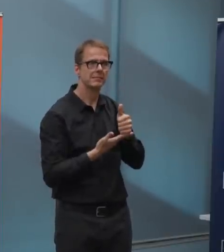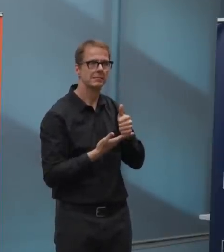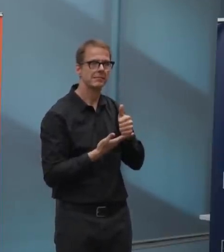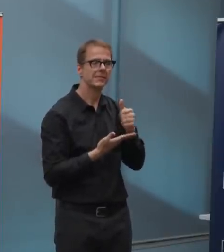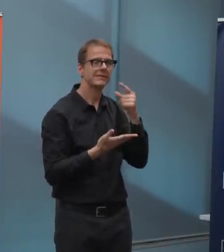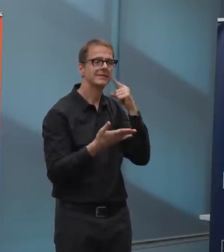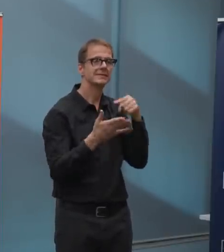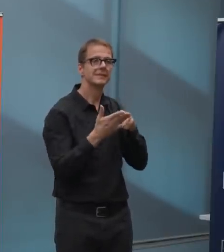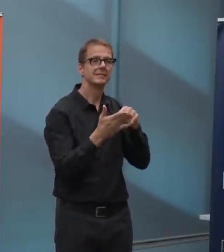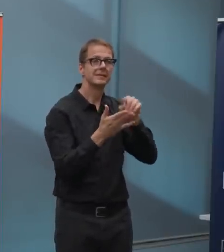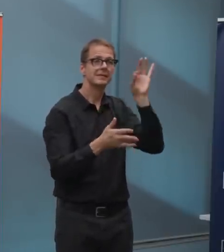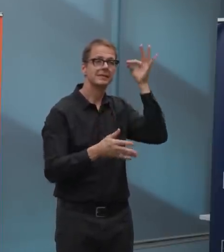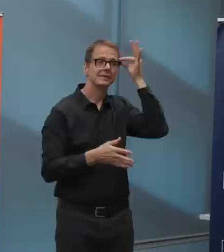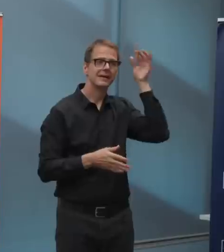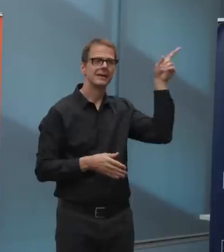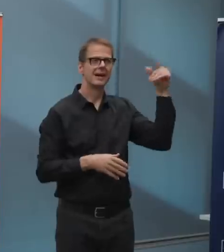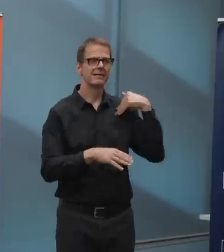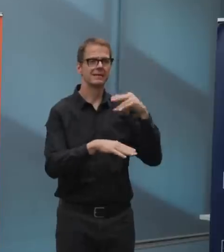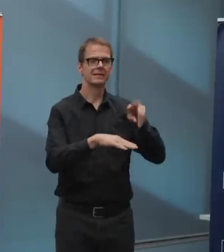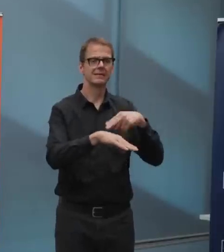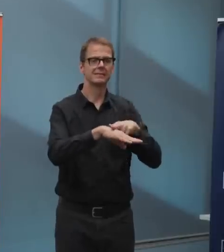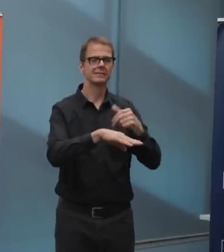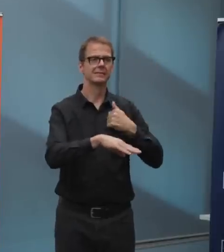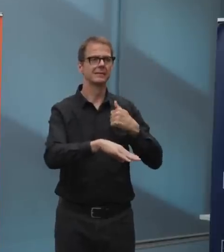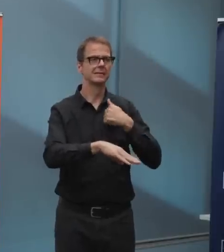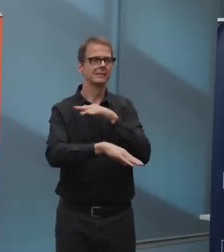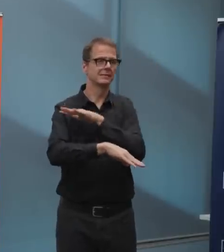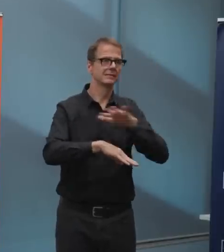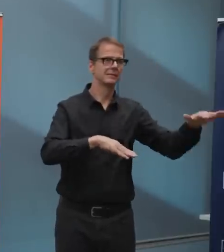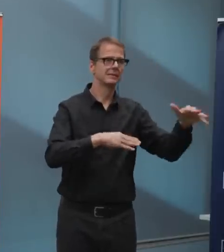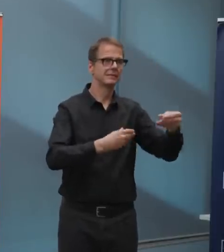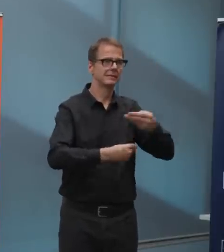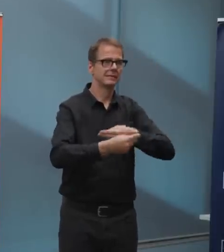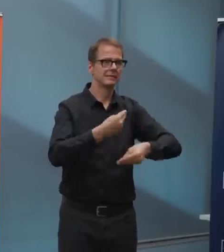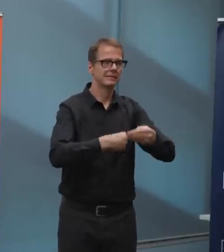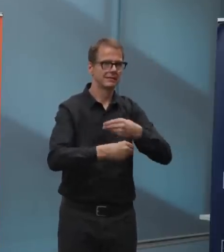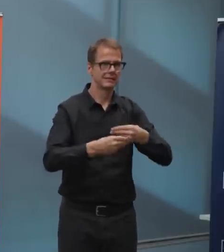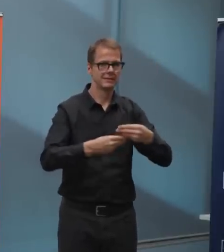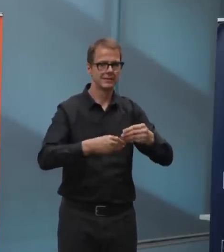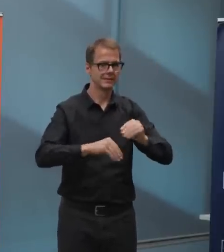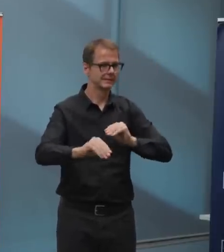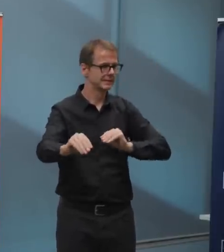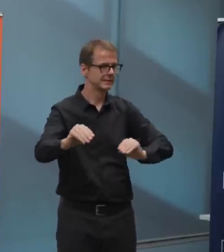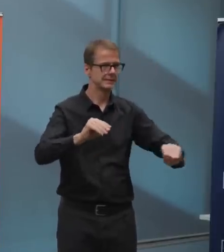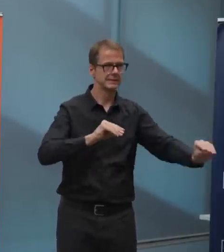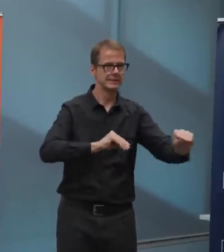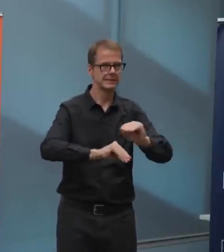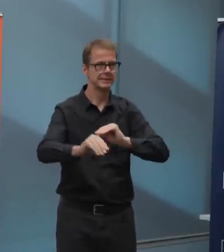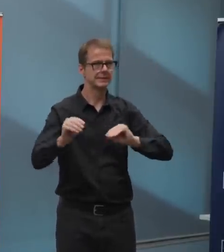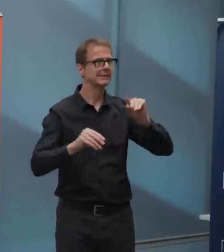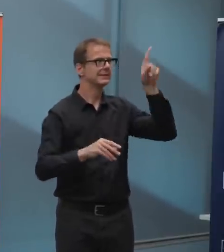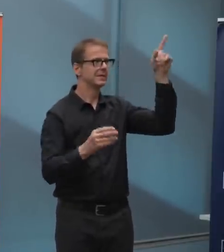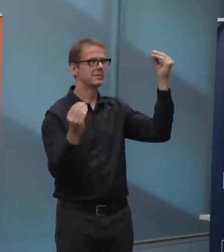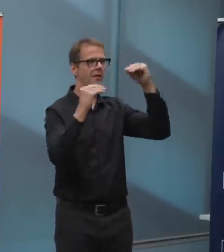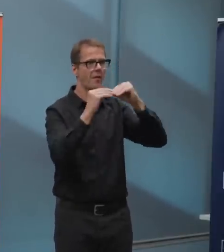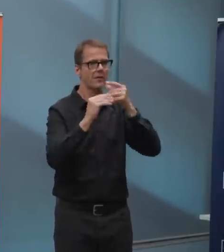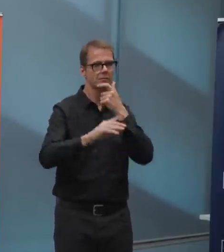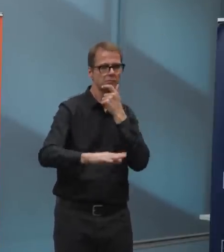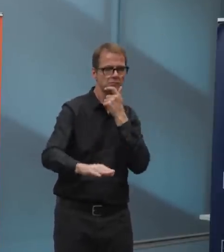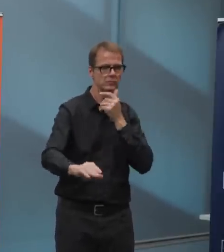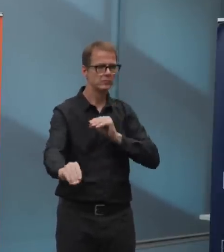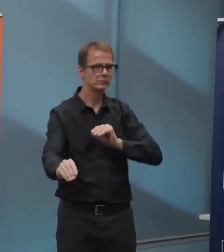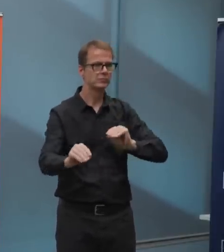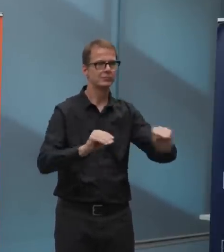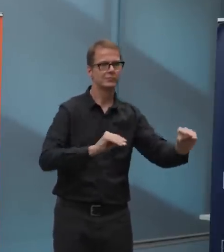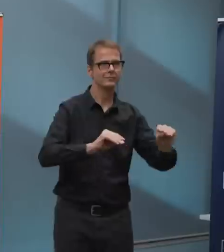stronger than any individual municipality or province for that matter, why we're asking provincial and federal governments, uh, to deliver an aid